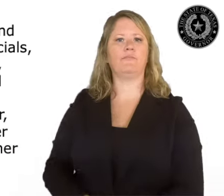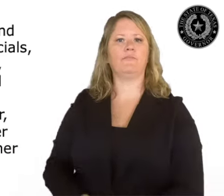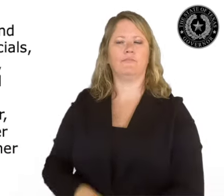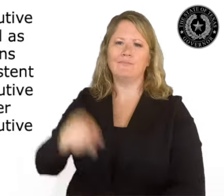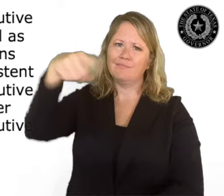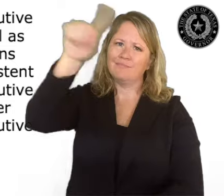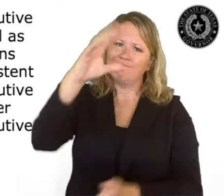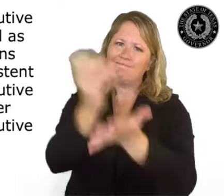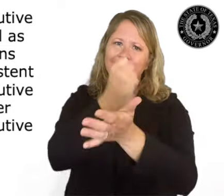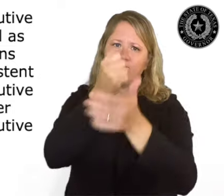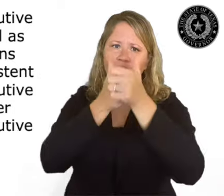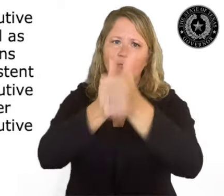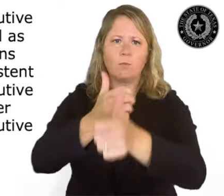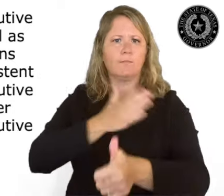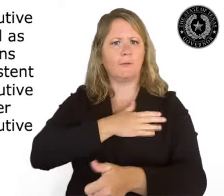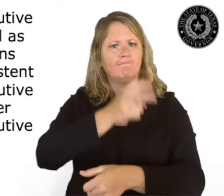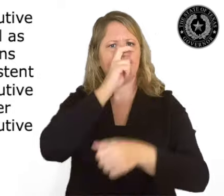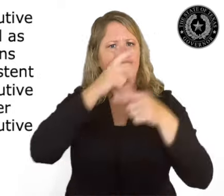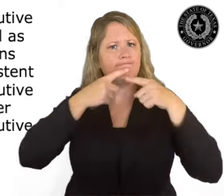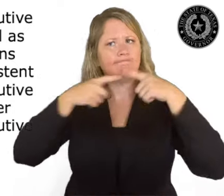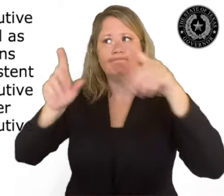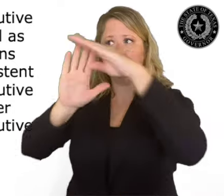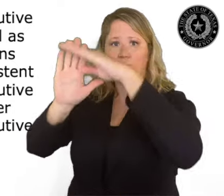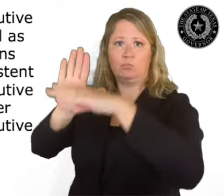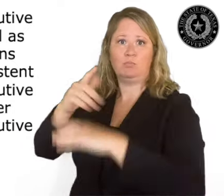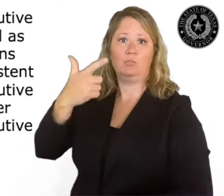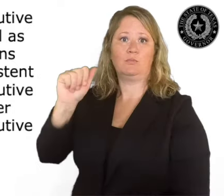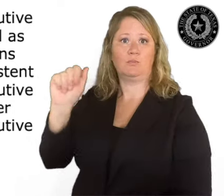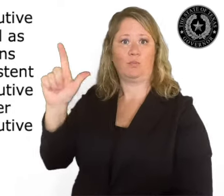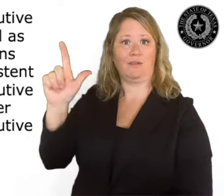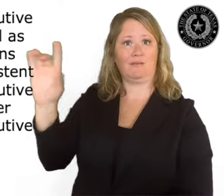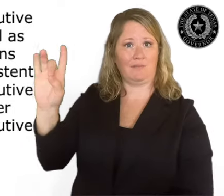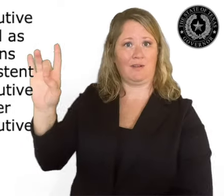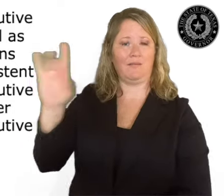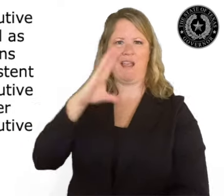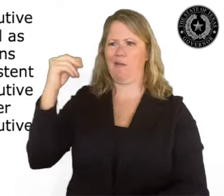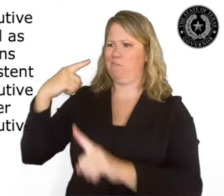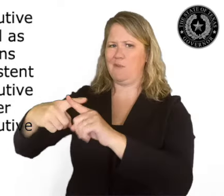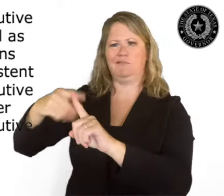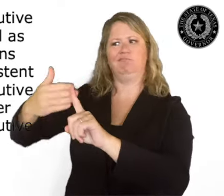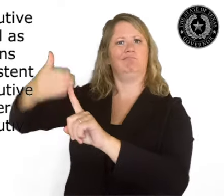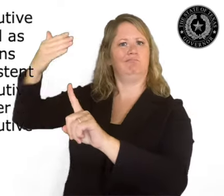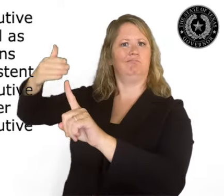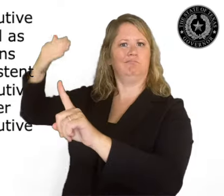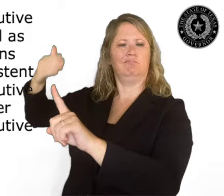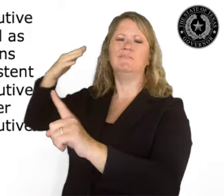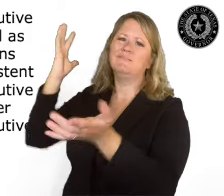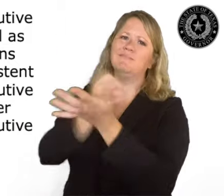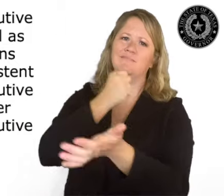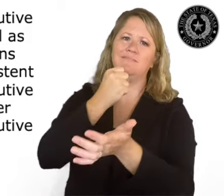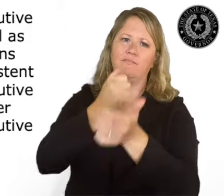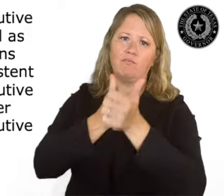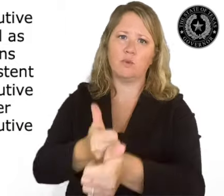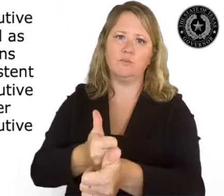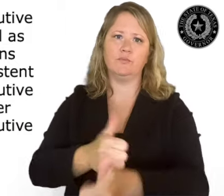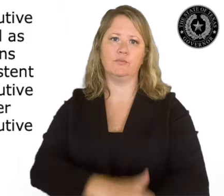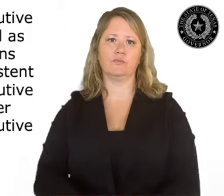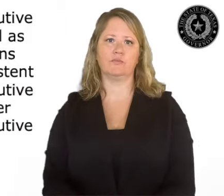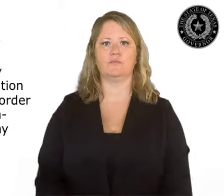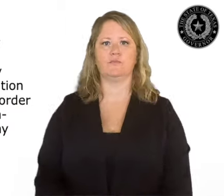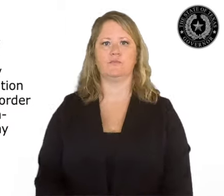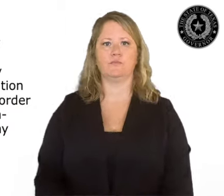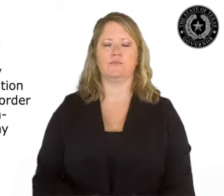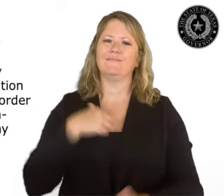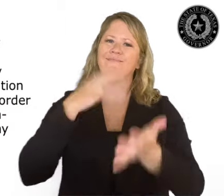-28, and other effective executive orders, as well as local restrictions that are consistent with this executive order and other effective